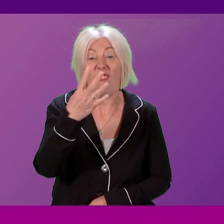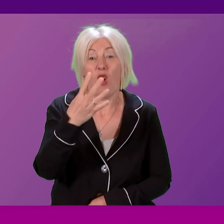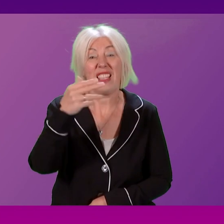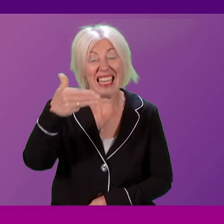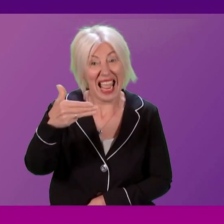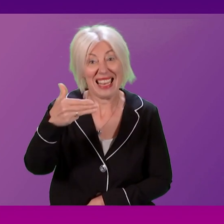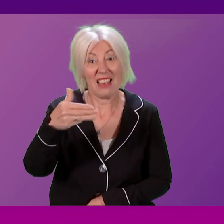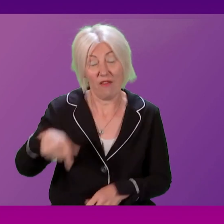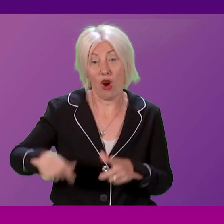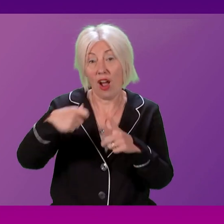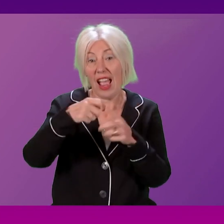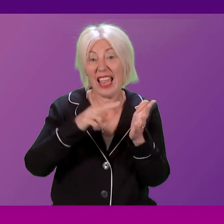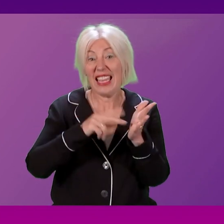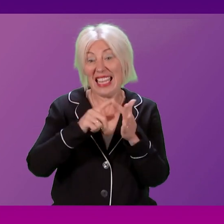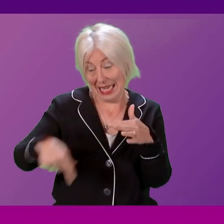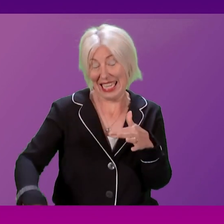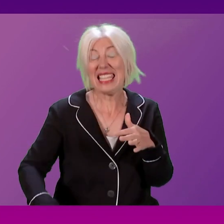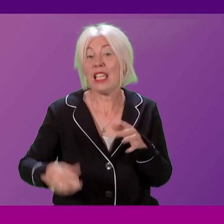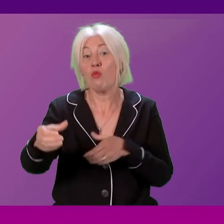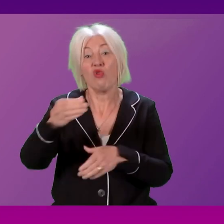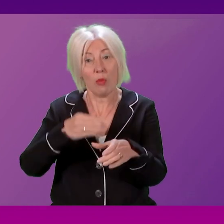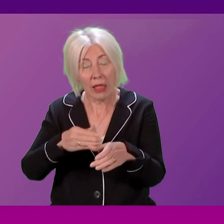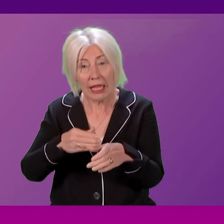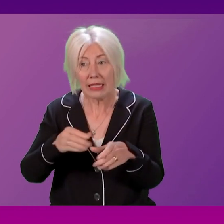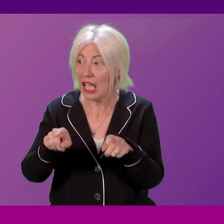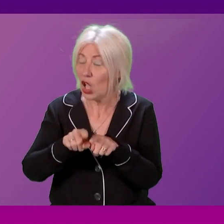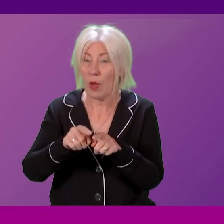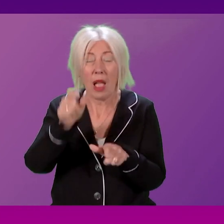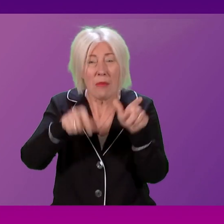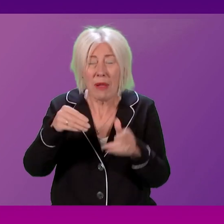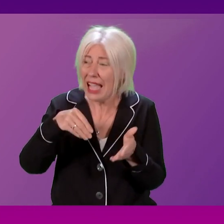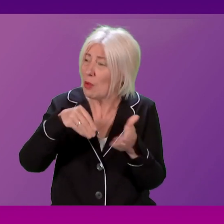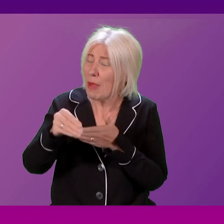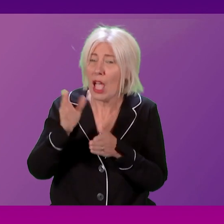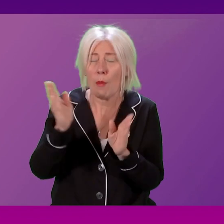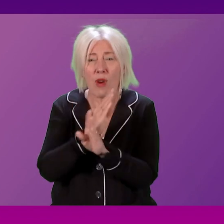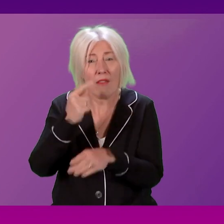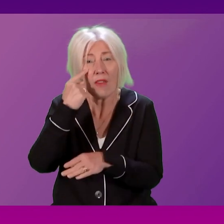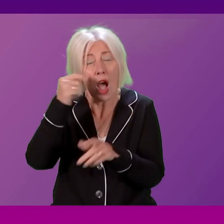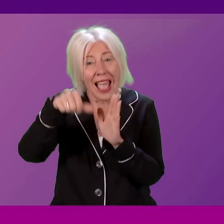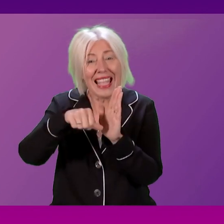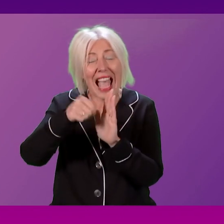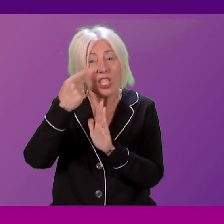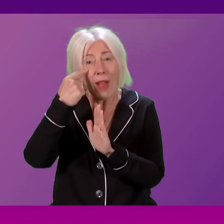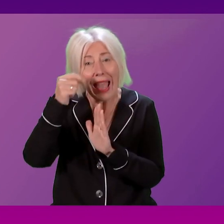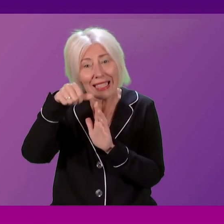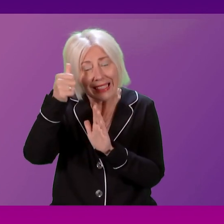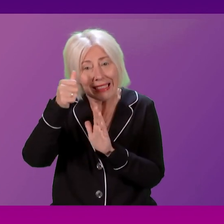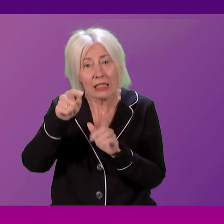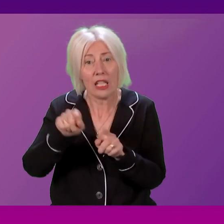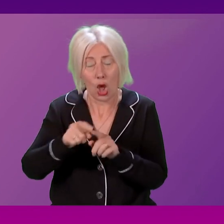paid for privately. 7,805 cataract surgeries paid for privately. 1,980